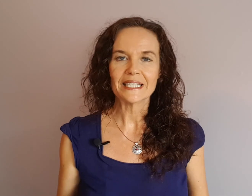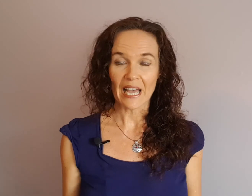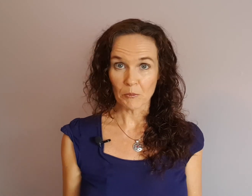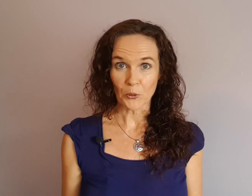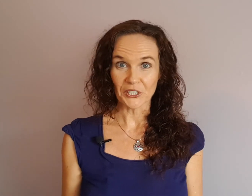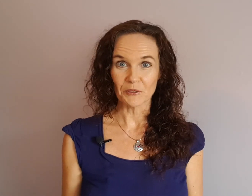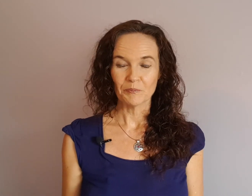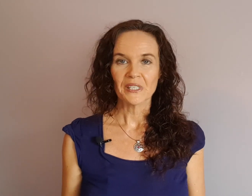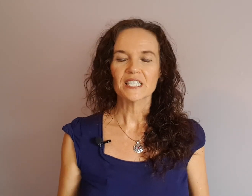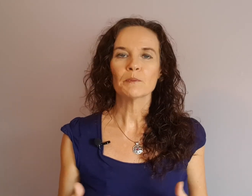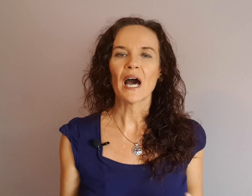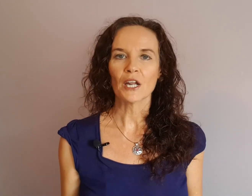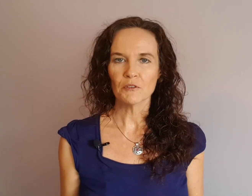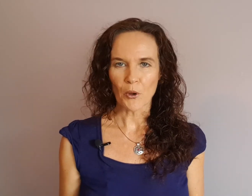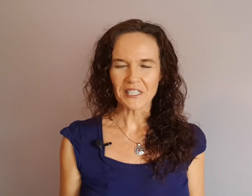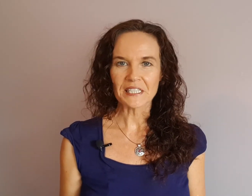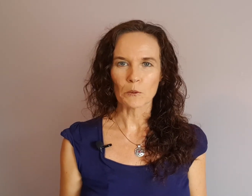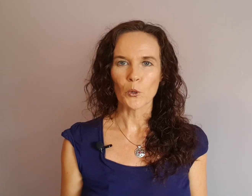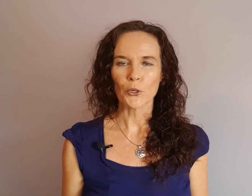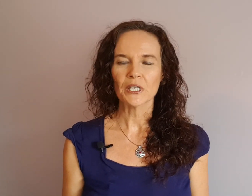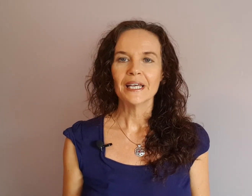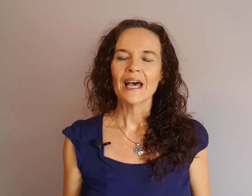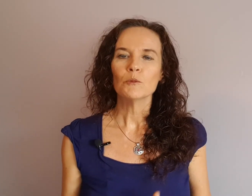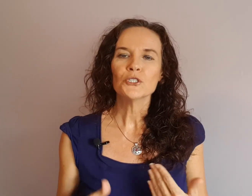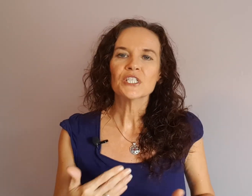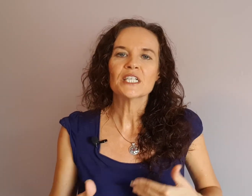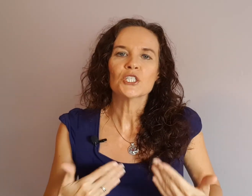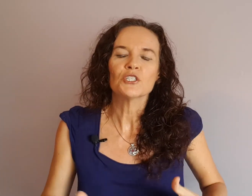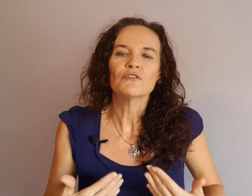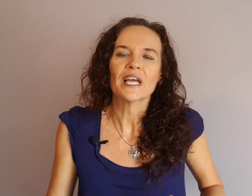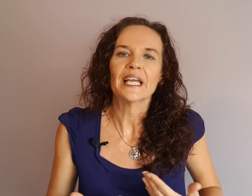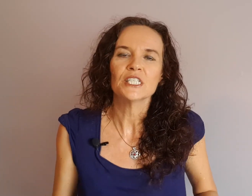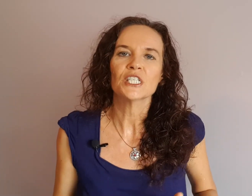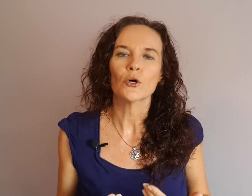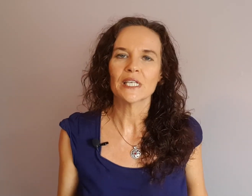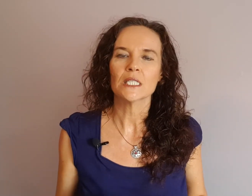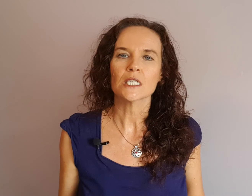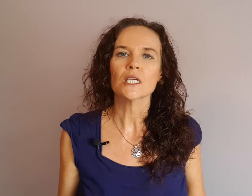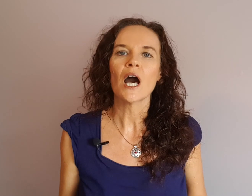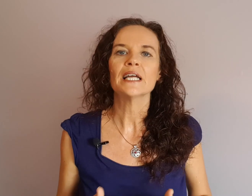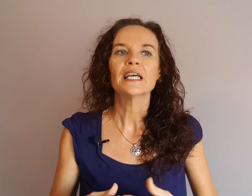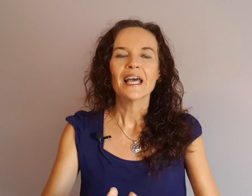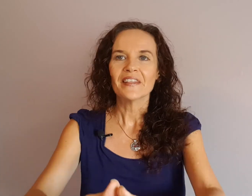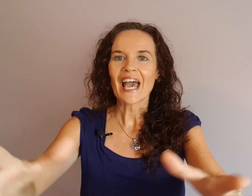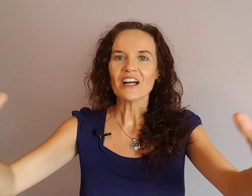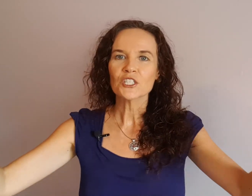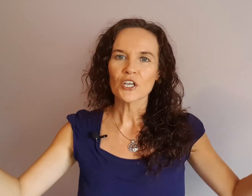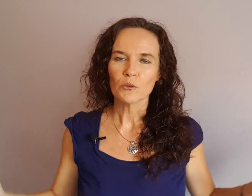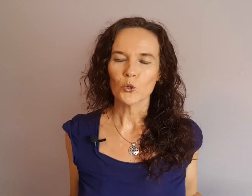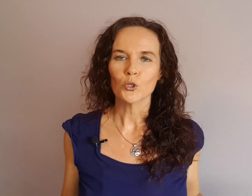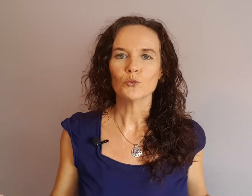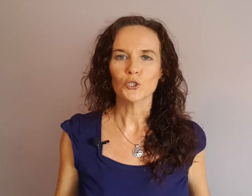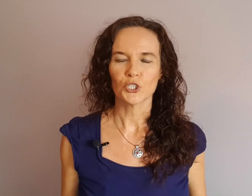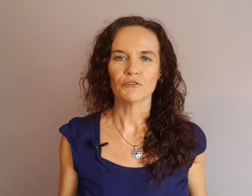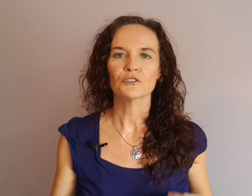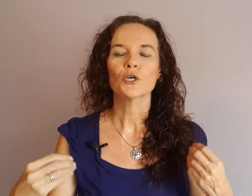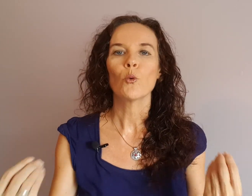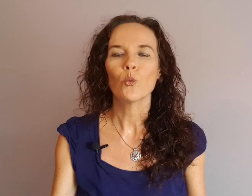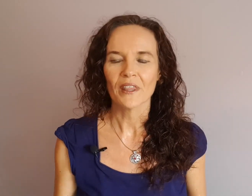Tap on it. It's part of the mindset work. And when you start to shift that energy on the inside, the outside world will shift with